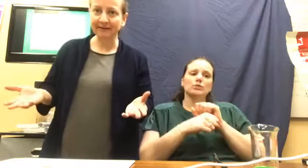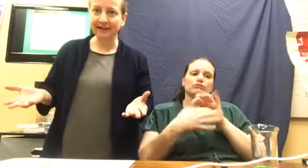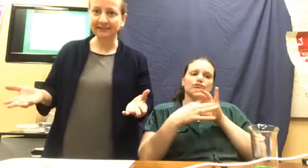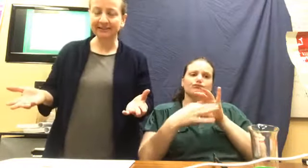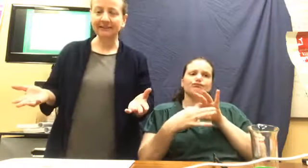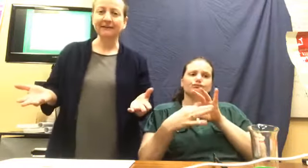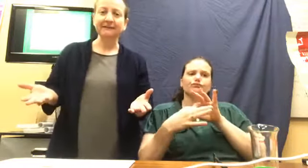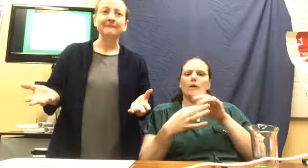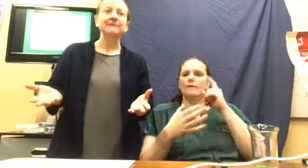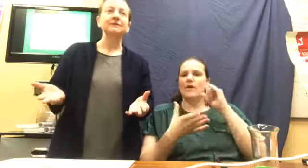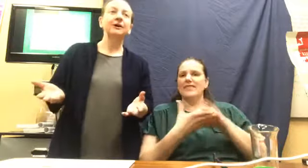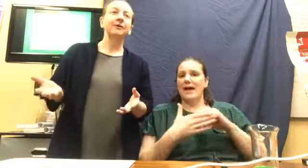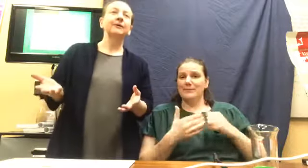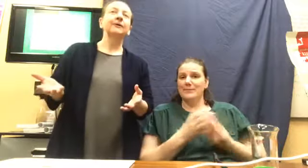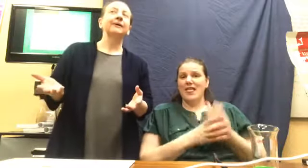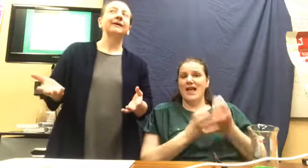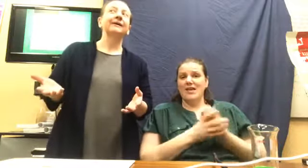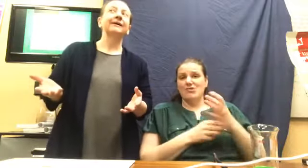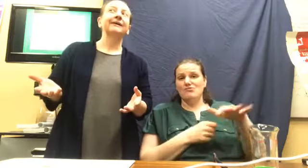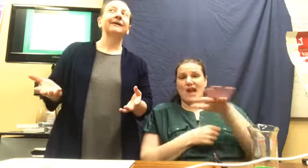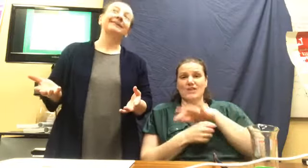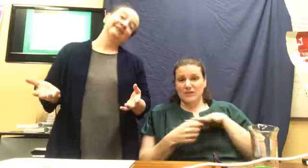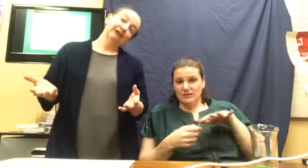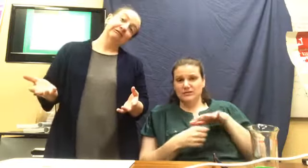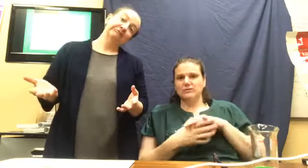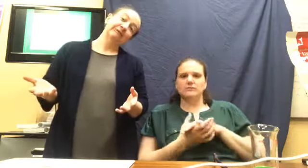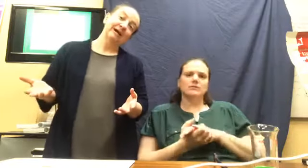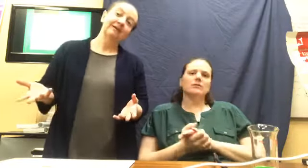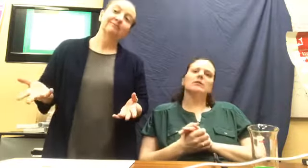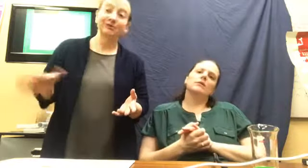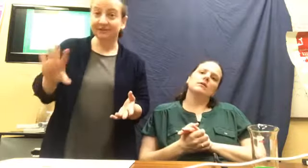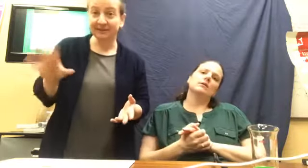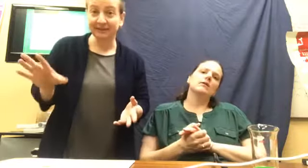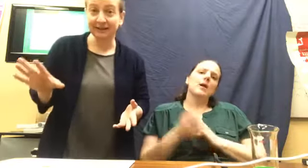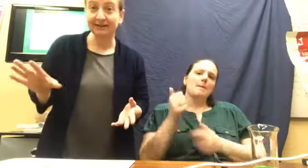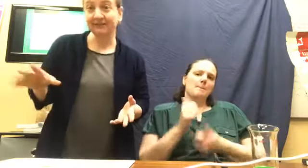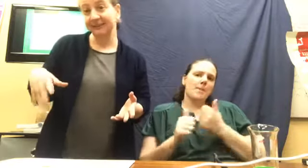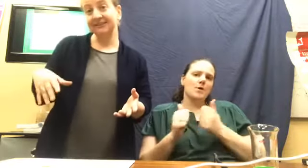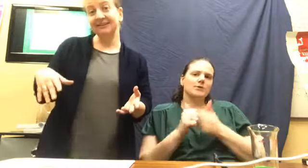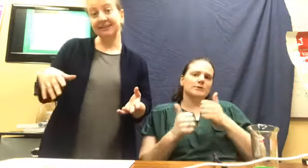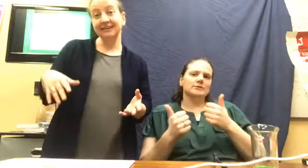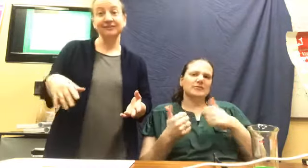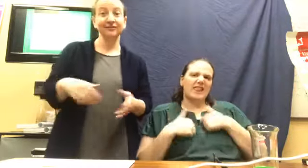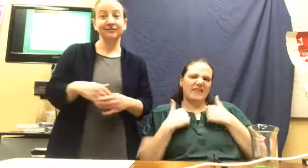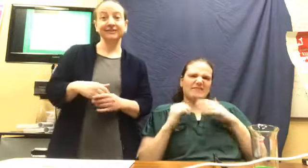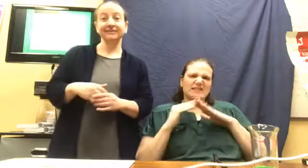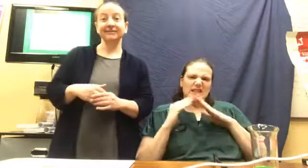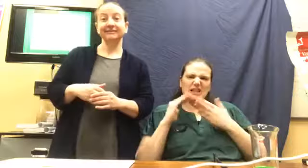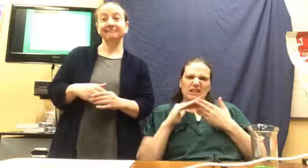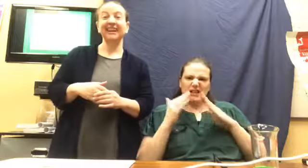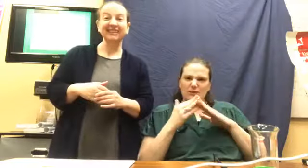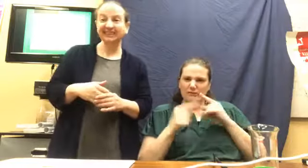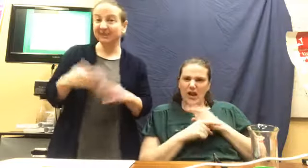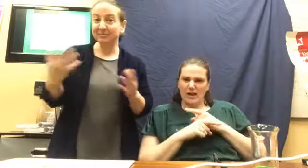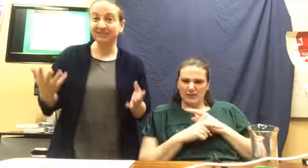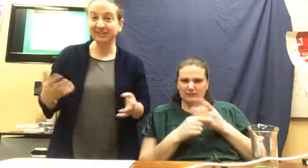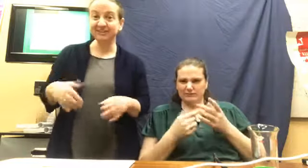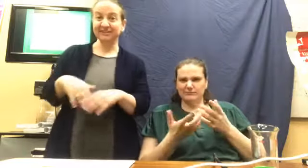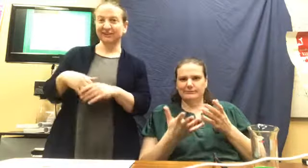us. So, you know, we all, most of us here live in cities or subdivisions or